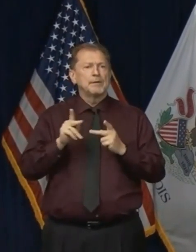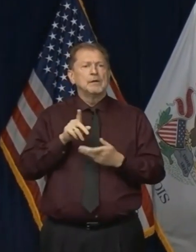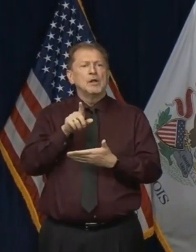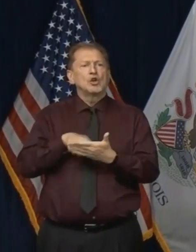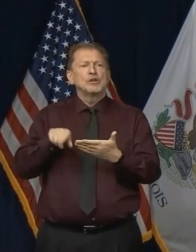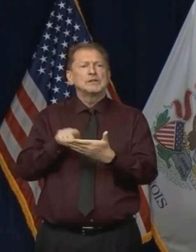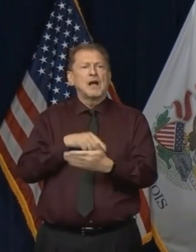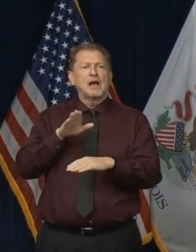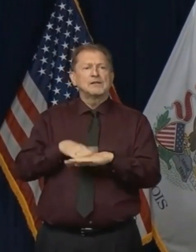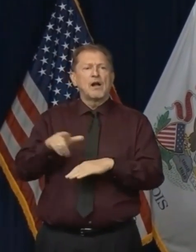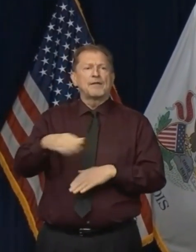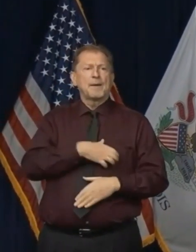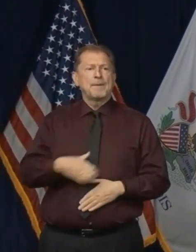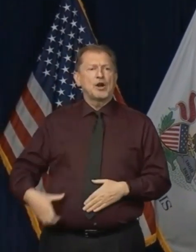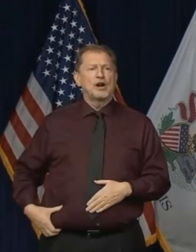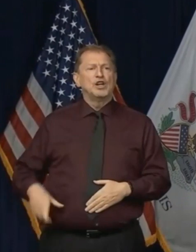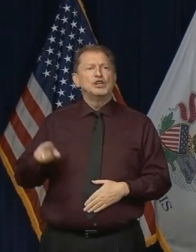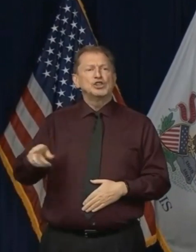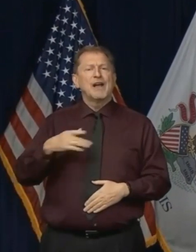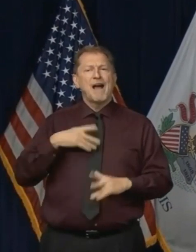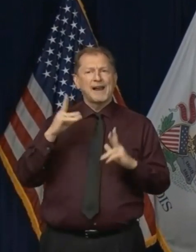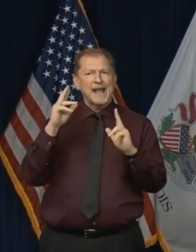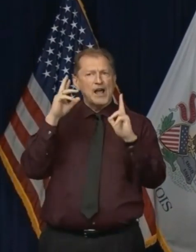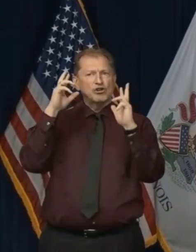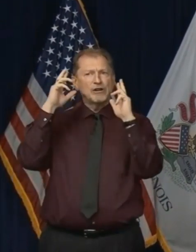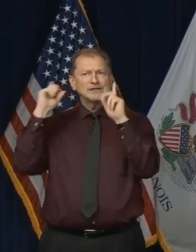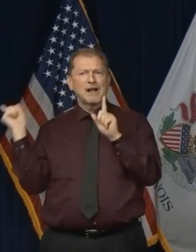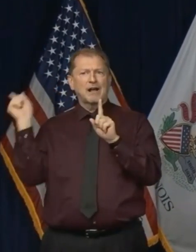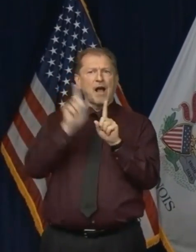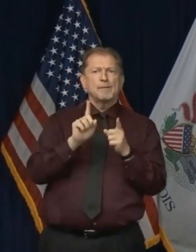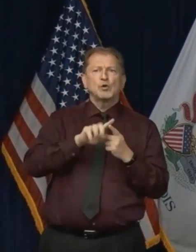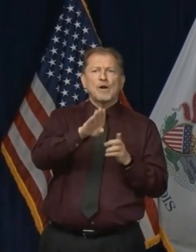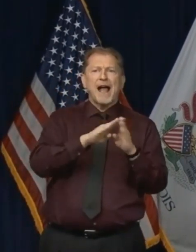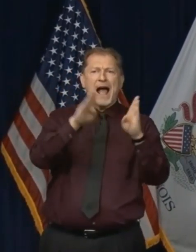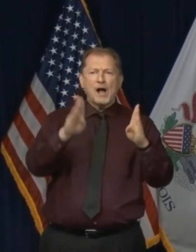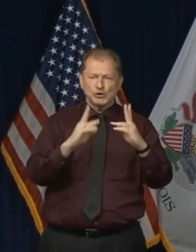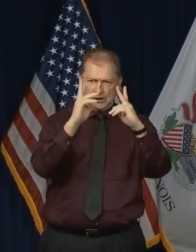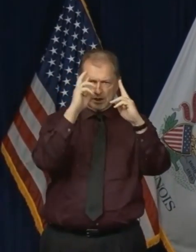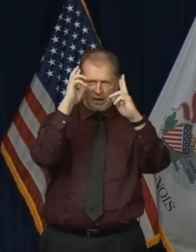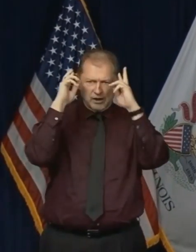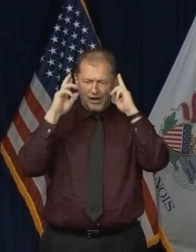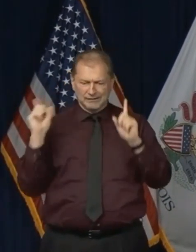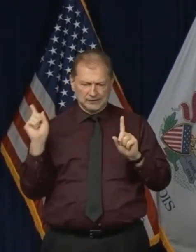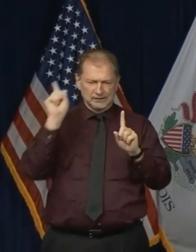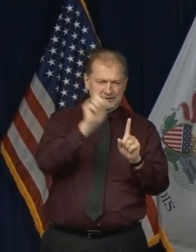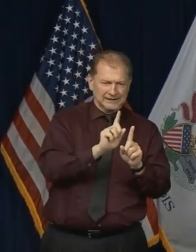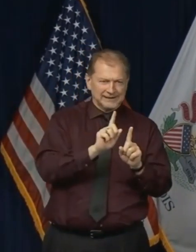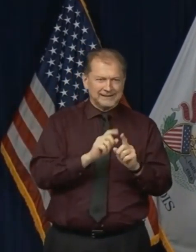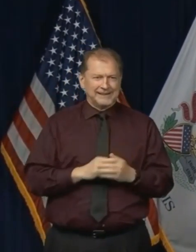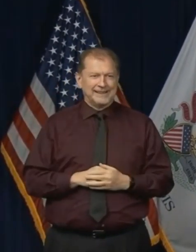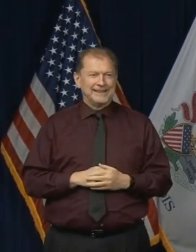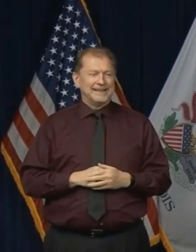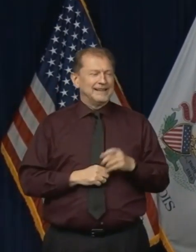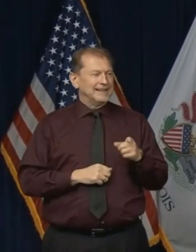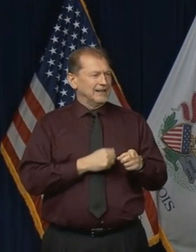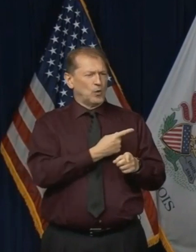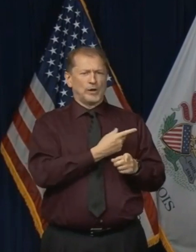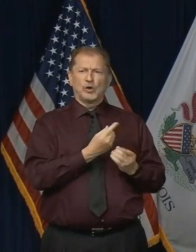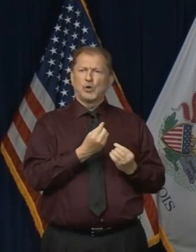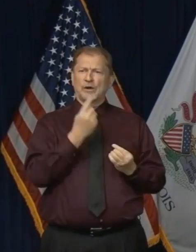mayor for having a hairdresser come to her and having her haircut. What are you doing about a haircut?